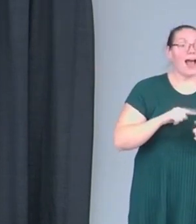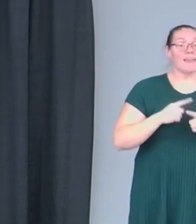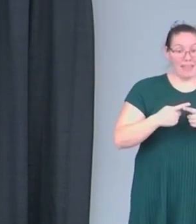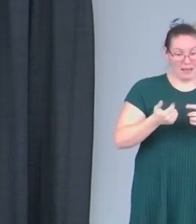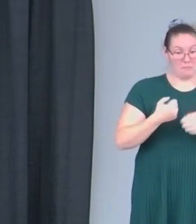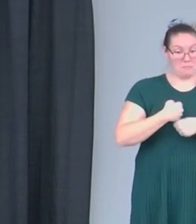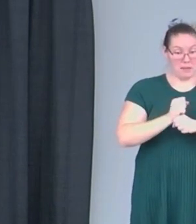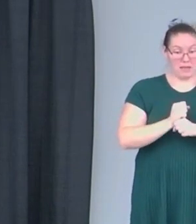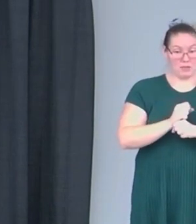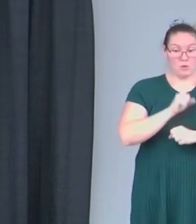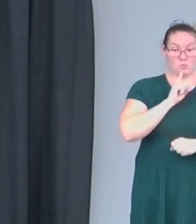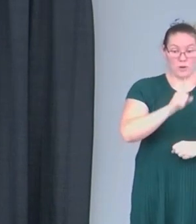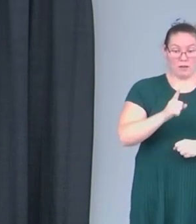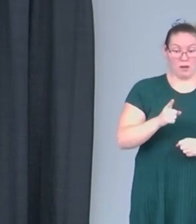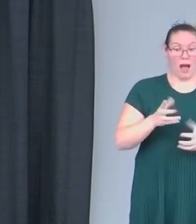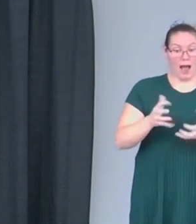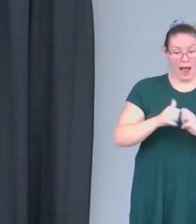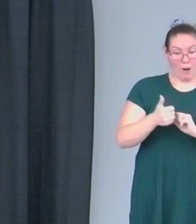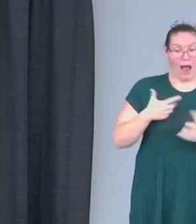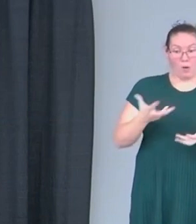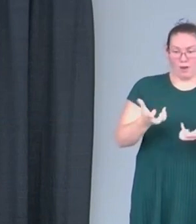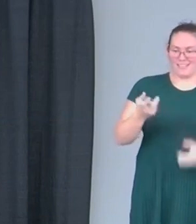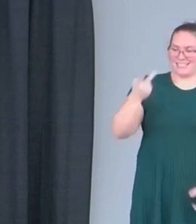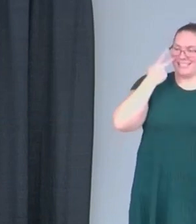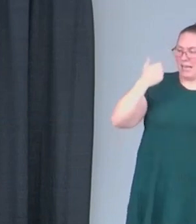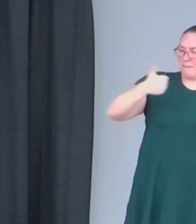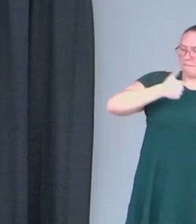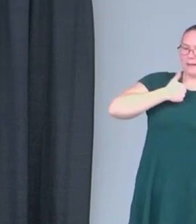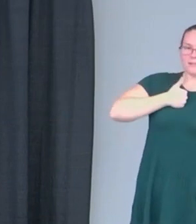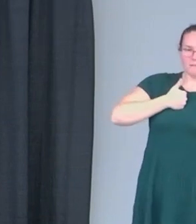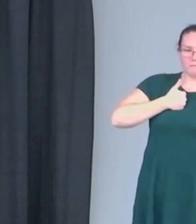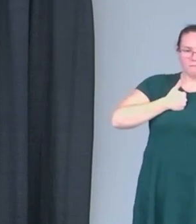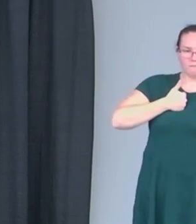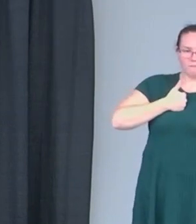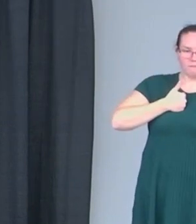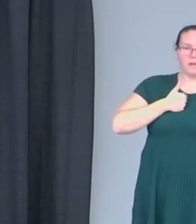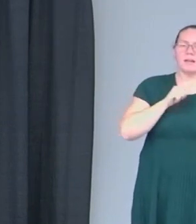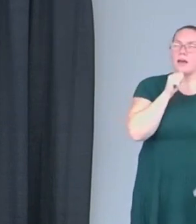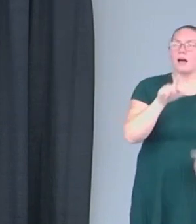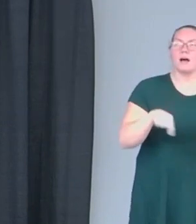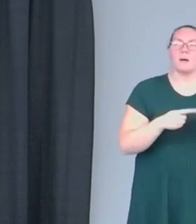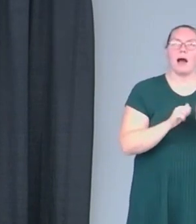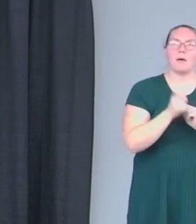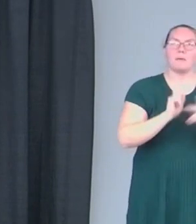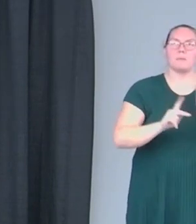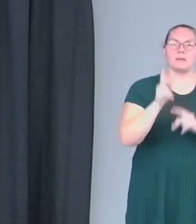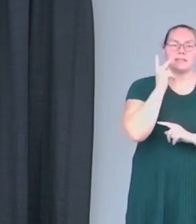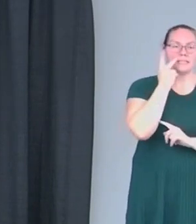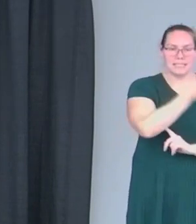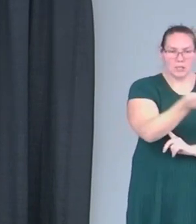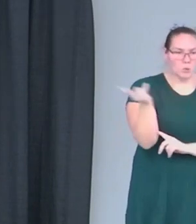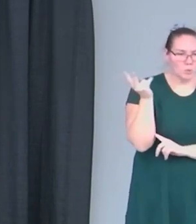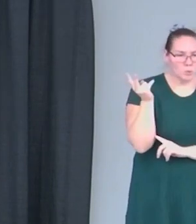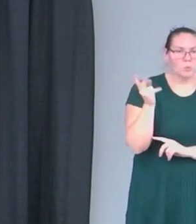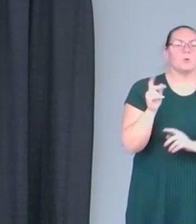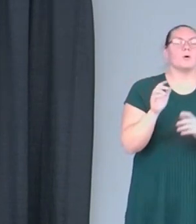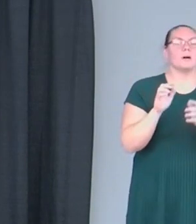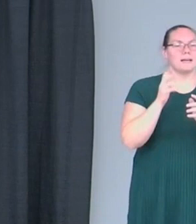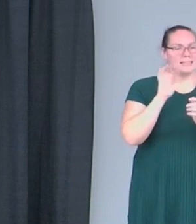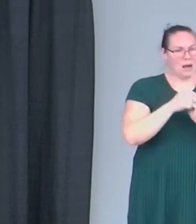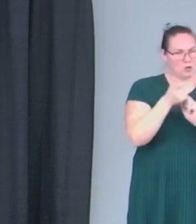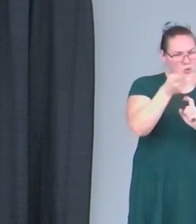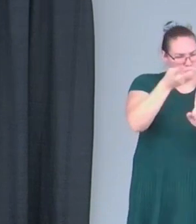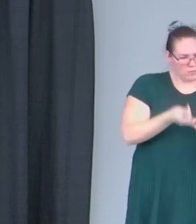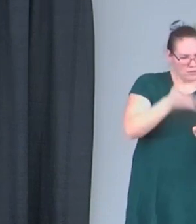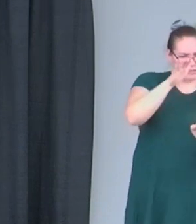my own reality by the way I want to see myself. It's not about how people see you. It's about how you see you.